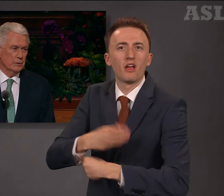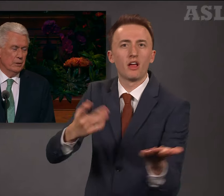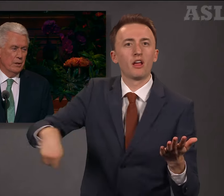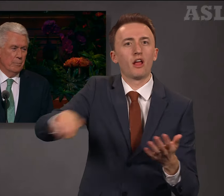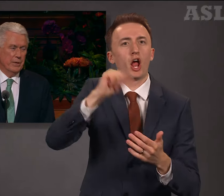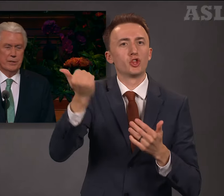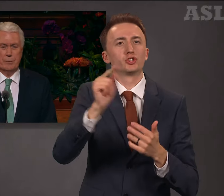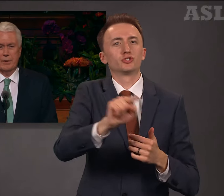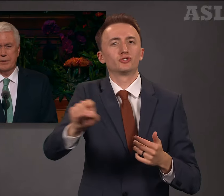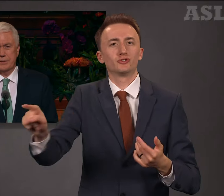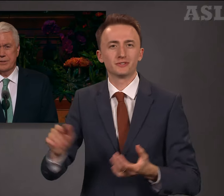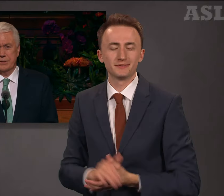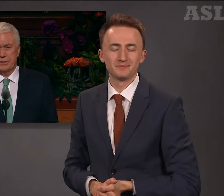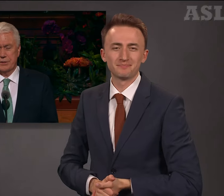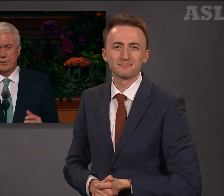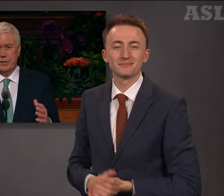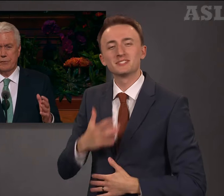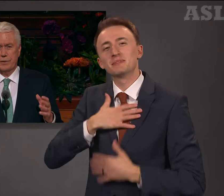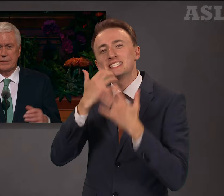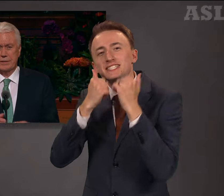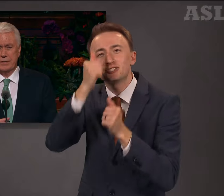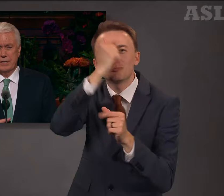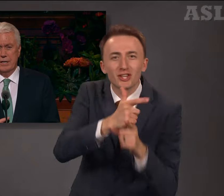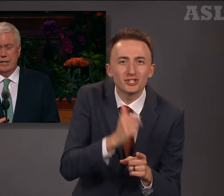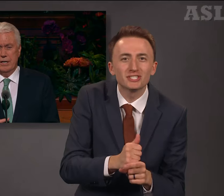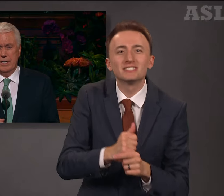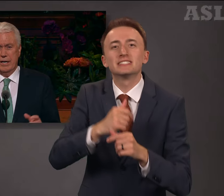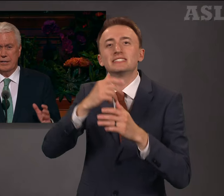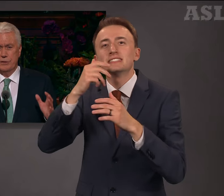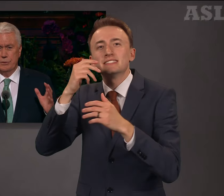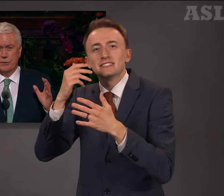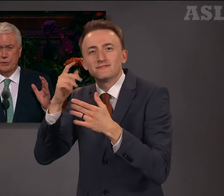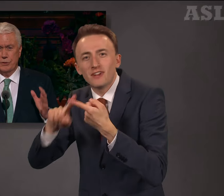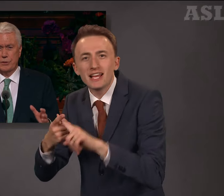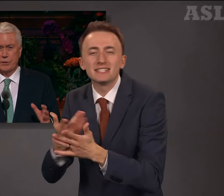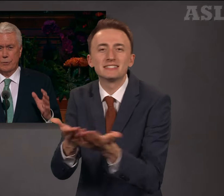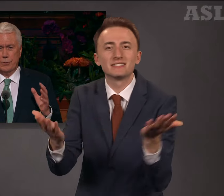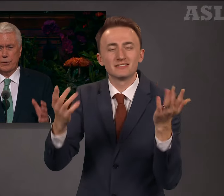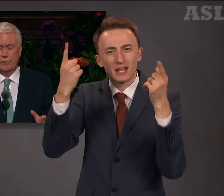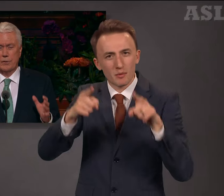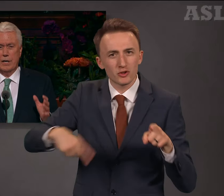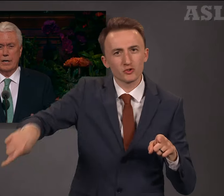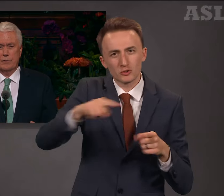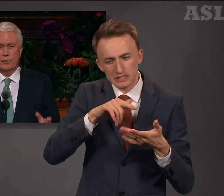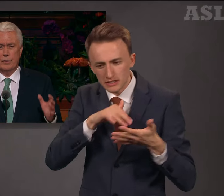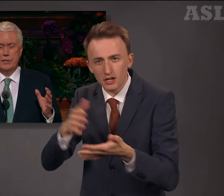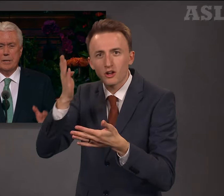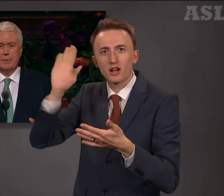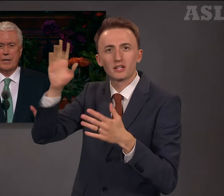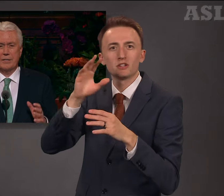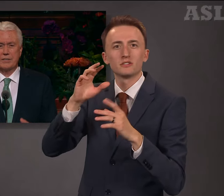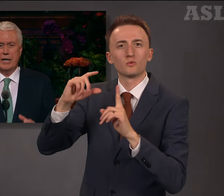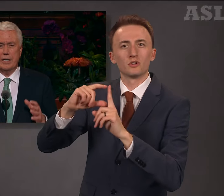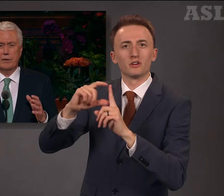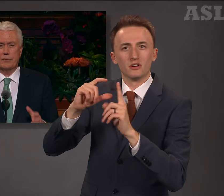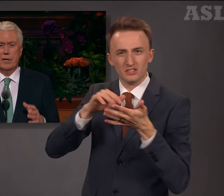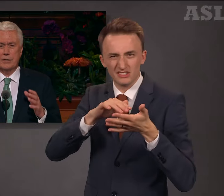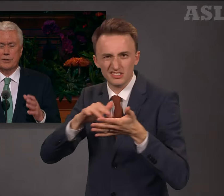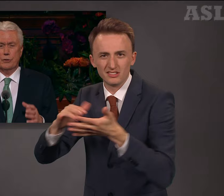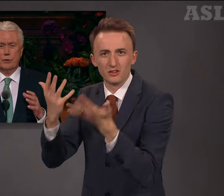My dear brothers and sisters, dear friends, as you search the Word of God for a deeper understanding of God's eternal